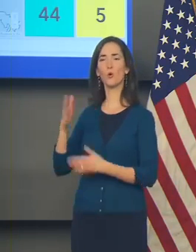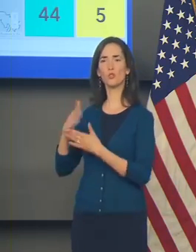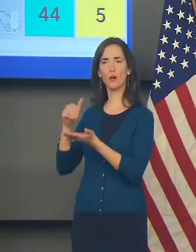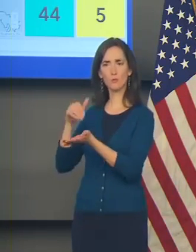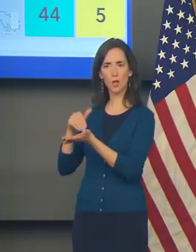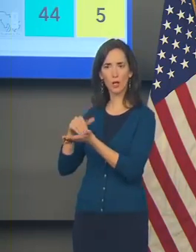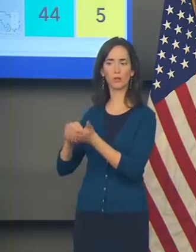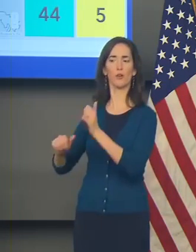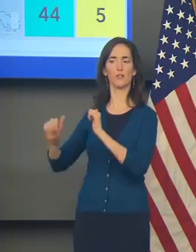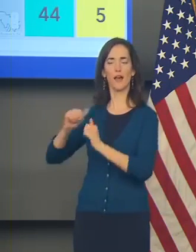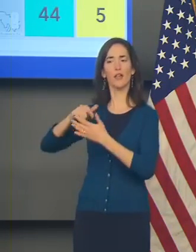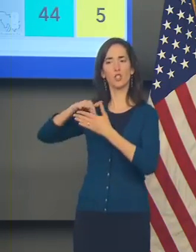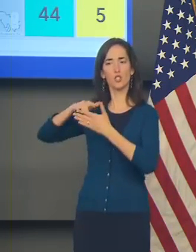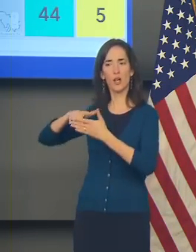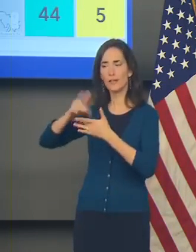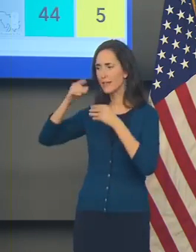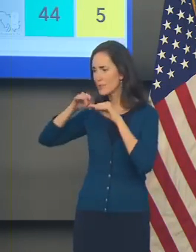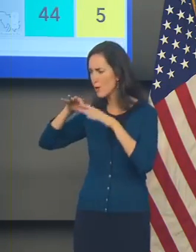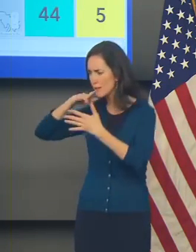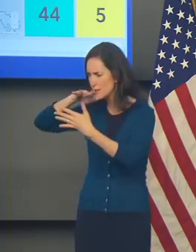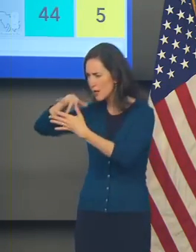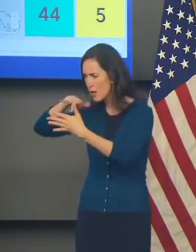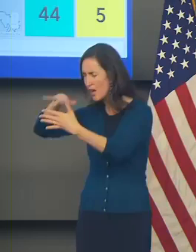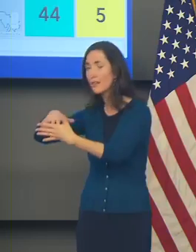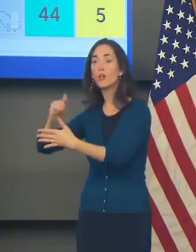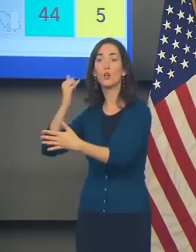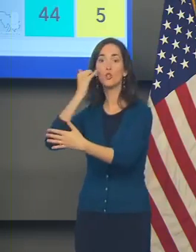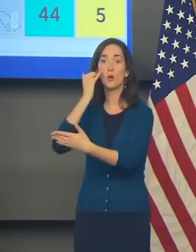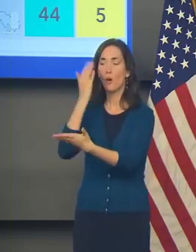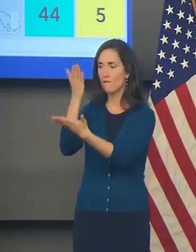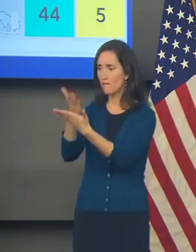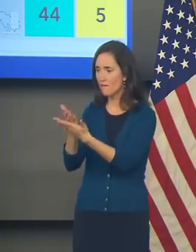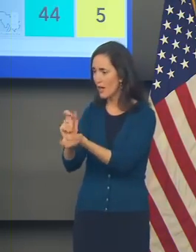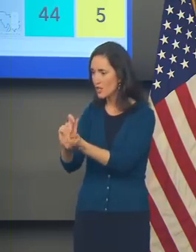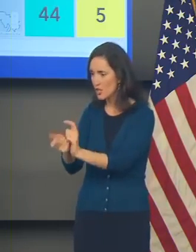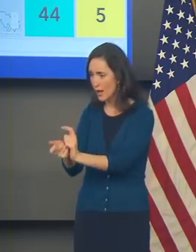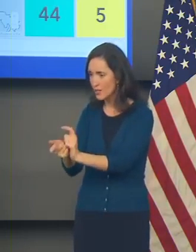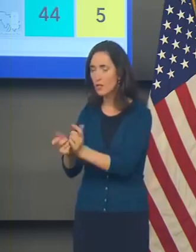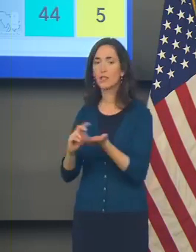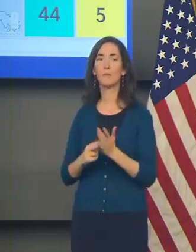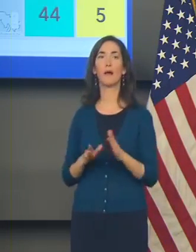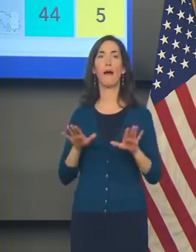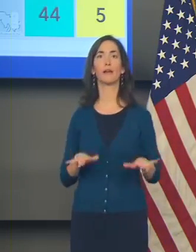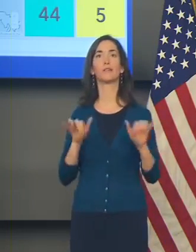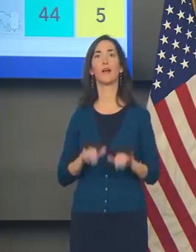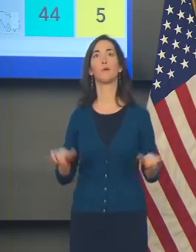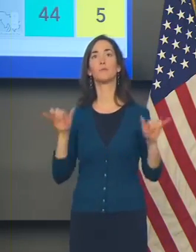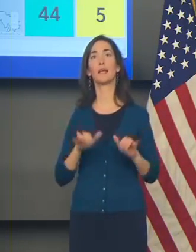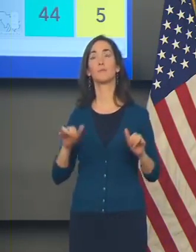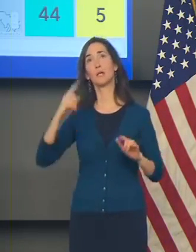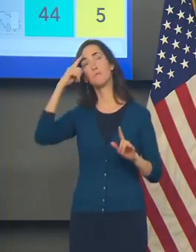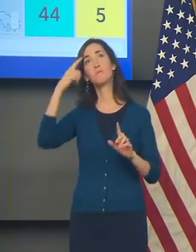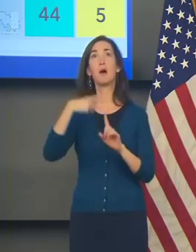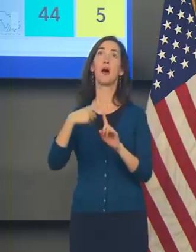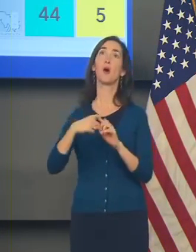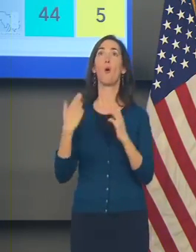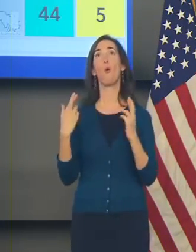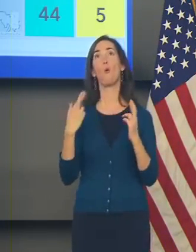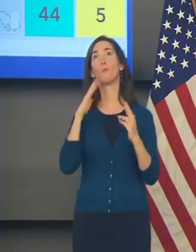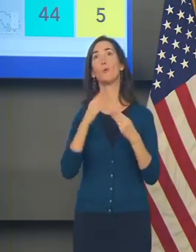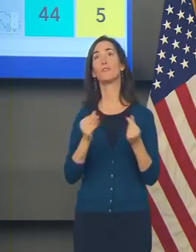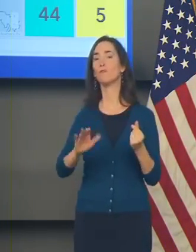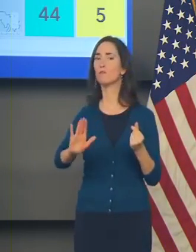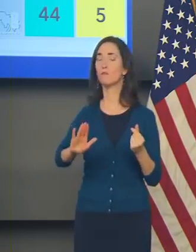science, you do all the time, you have to change your approach. You can't keep doing the same thing and just hope for a better outcome.